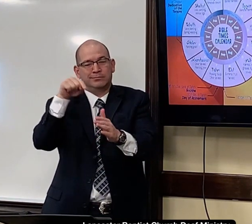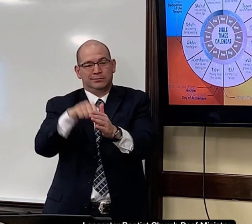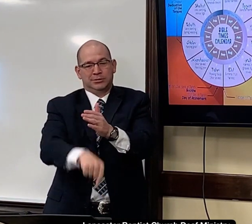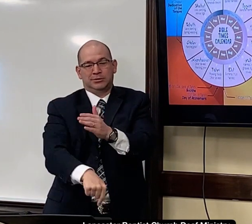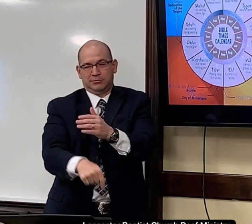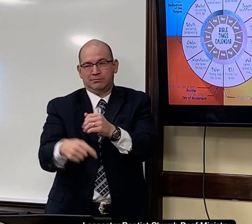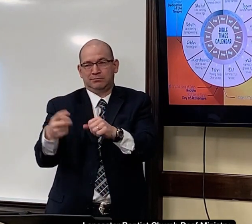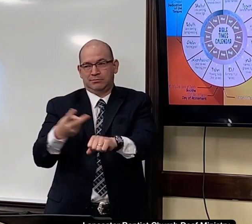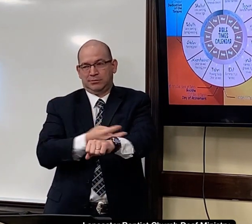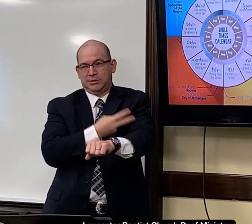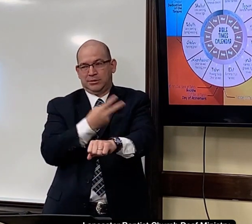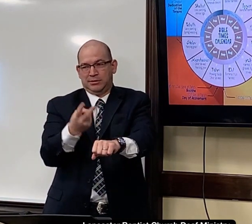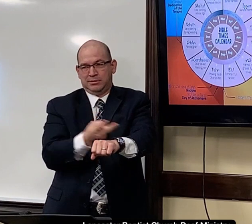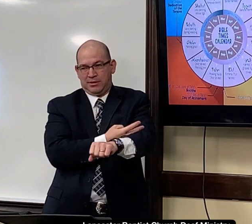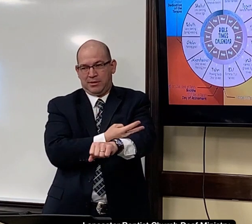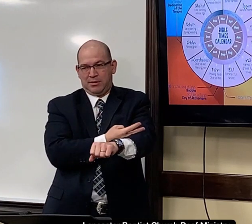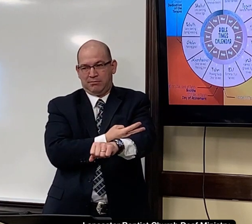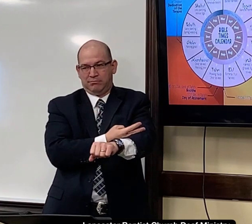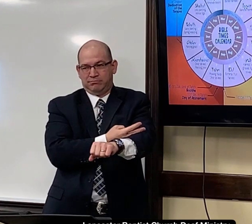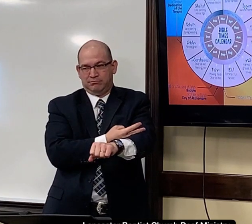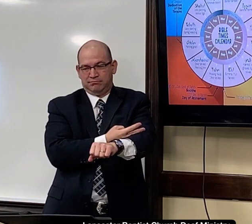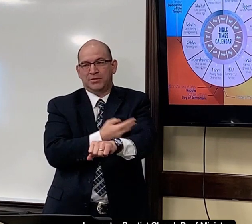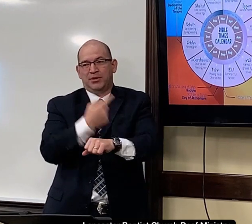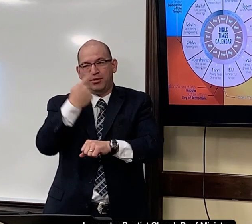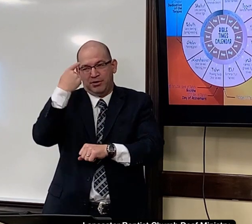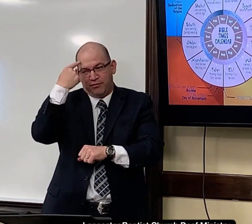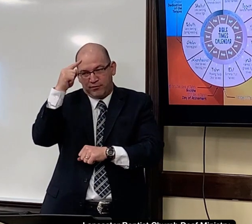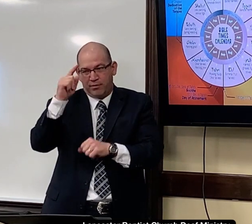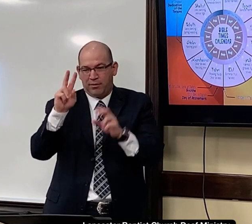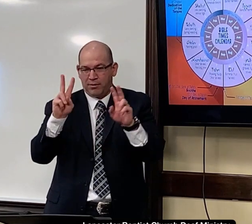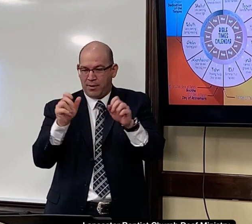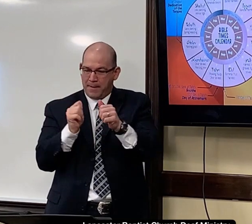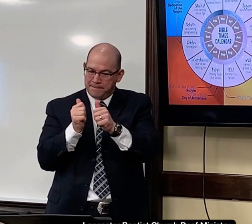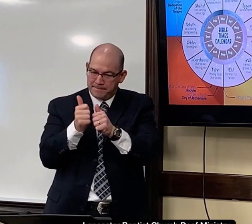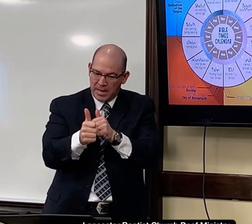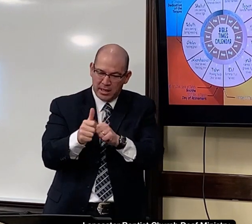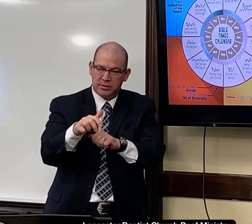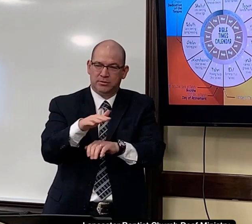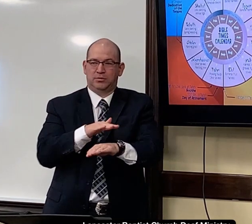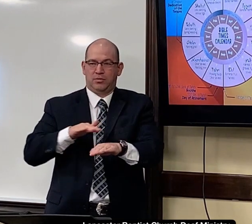that they kill the lamb for Passover.